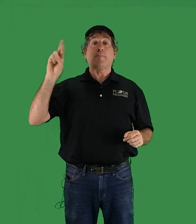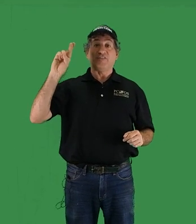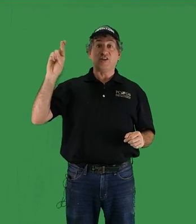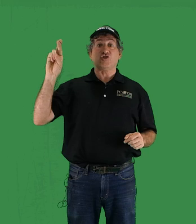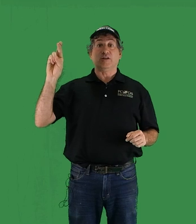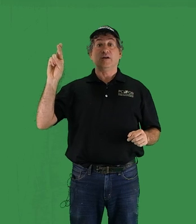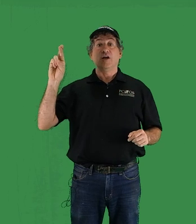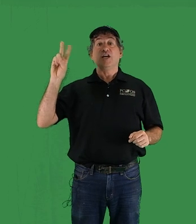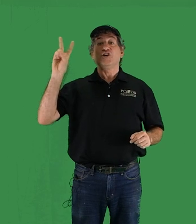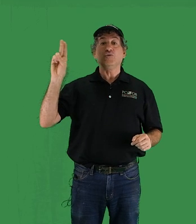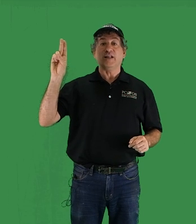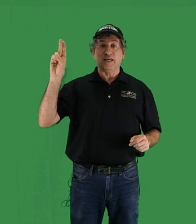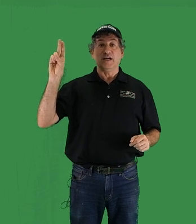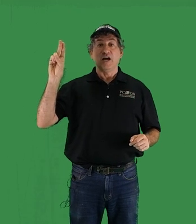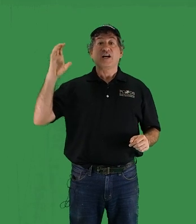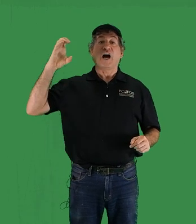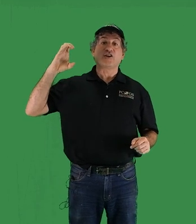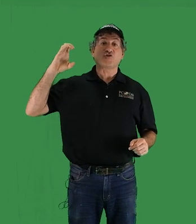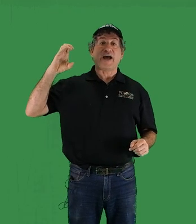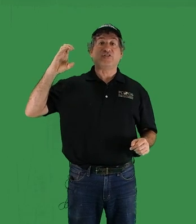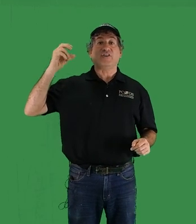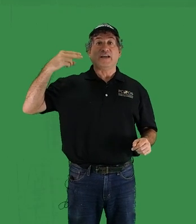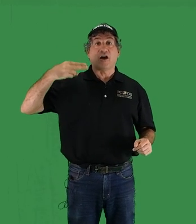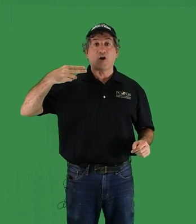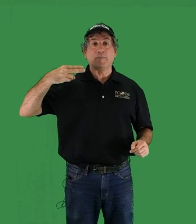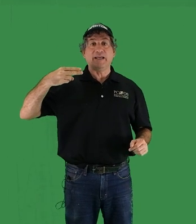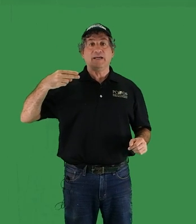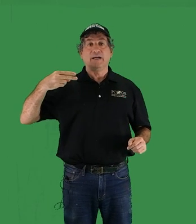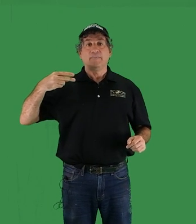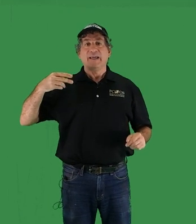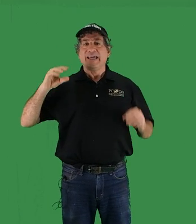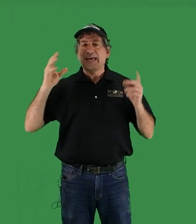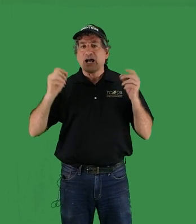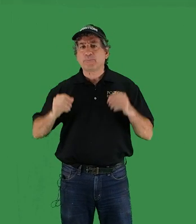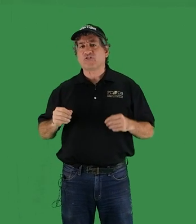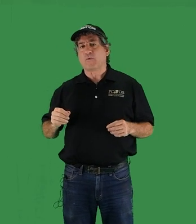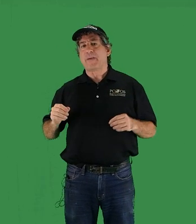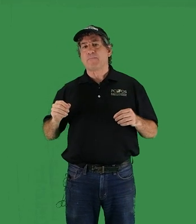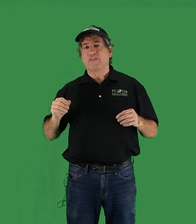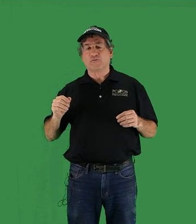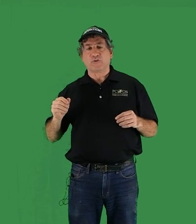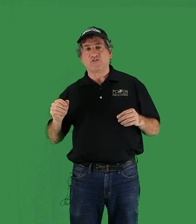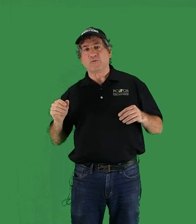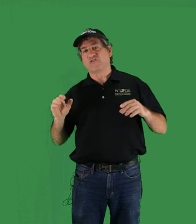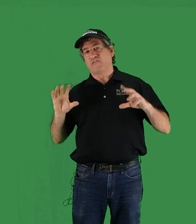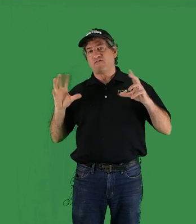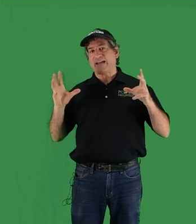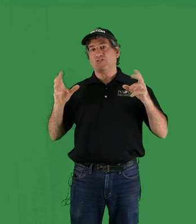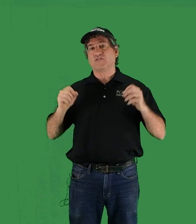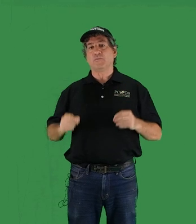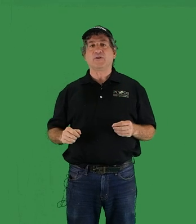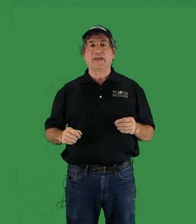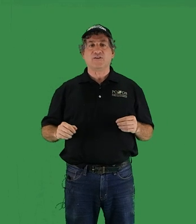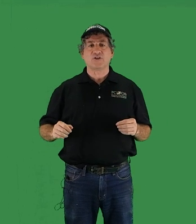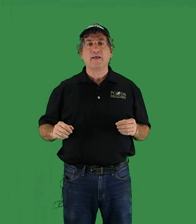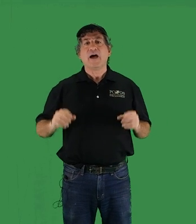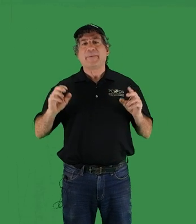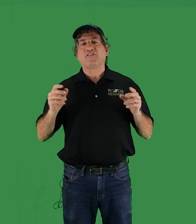repetition, unity, contrast, and harmony. He helped us remember these principles of effective communication by